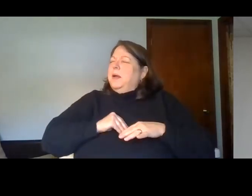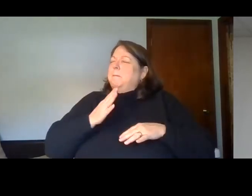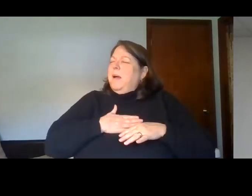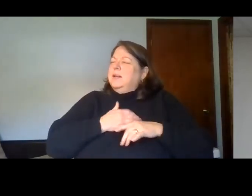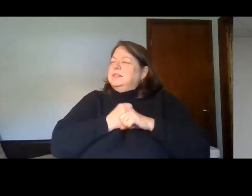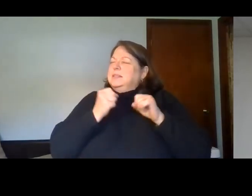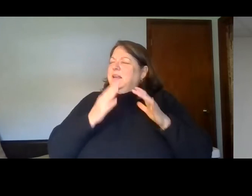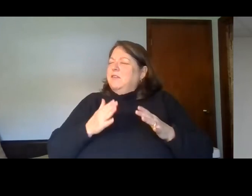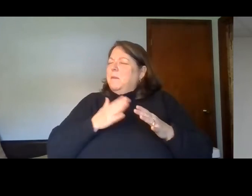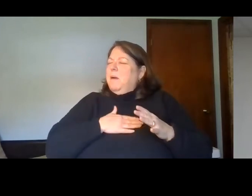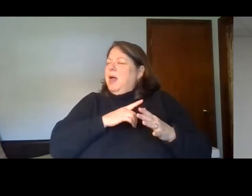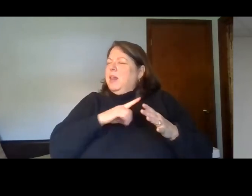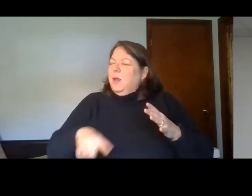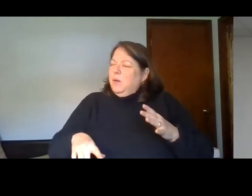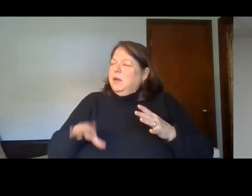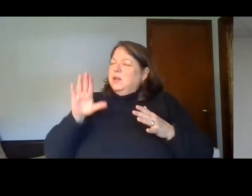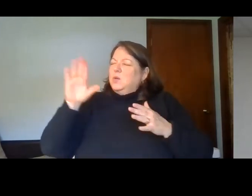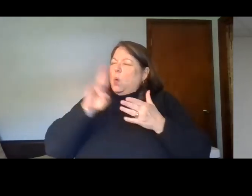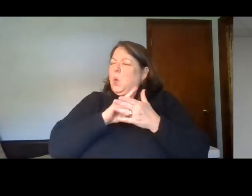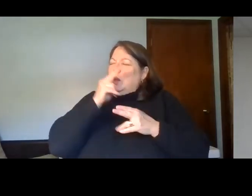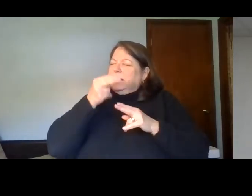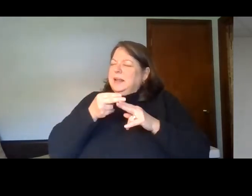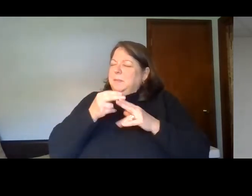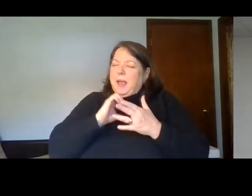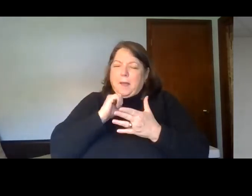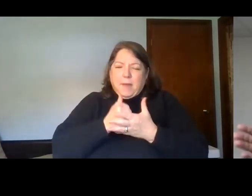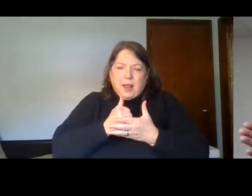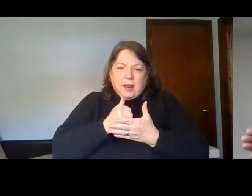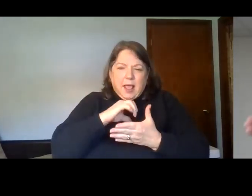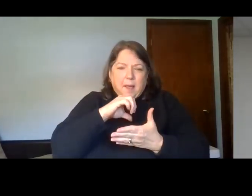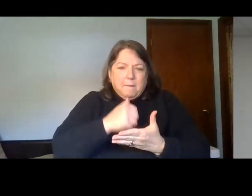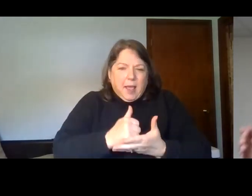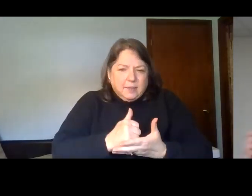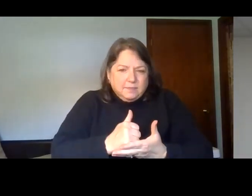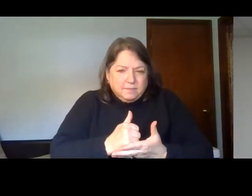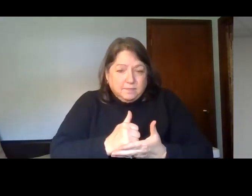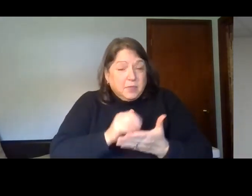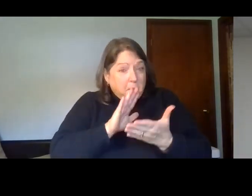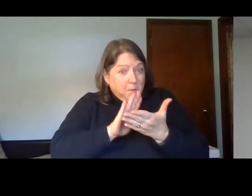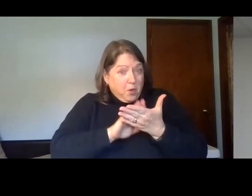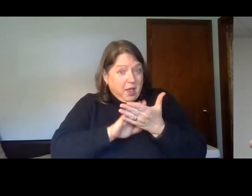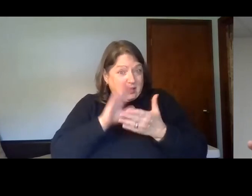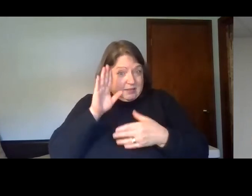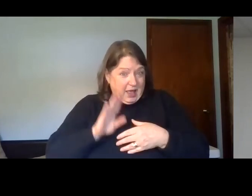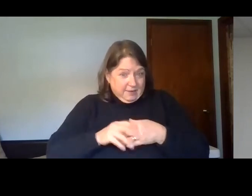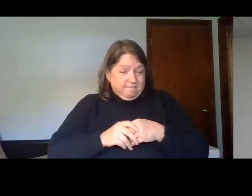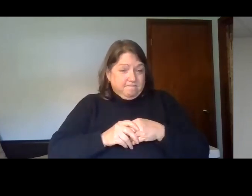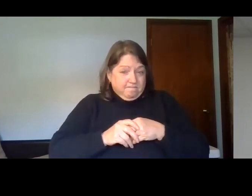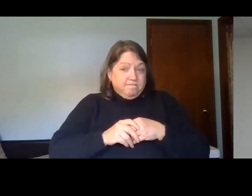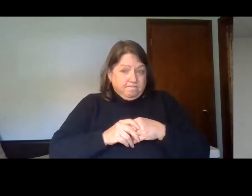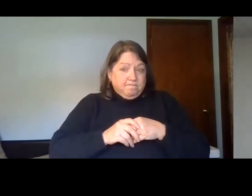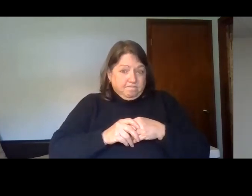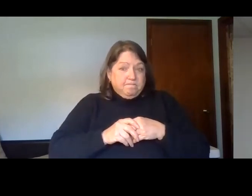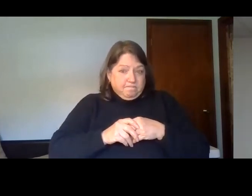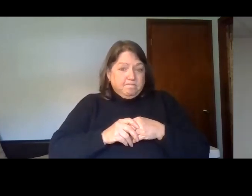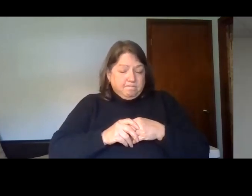in your holy name. Amen. Amen. Praise God. Now, if you pray that prayer, I want to encourage you to find a